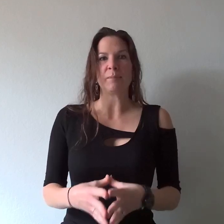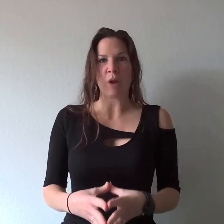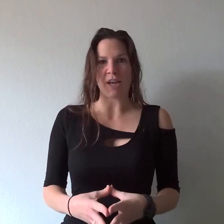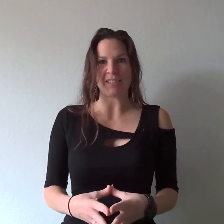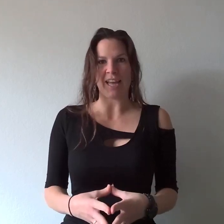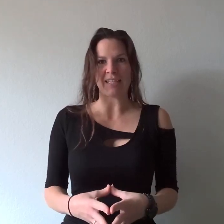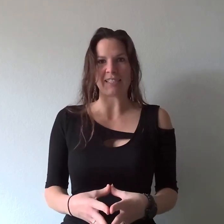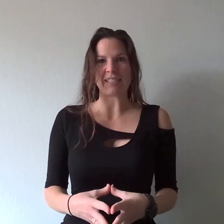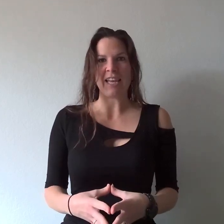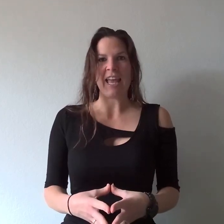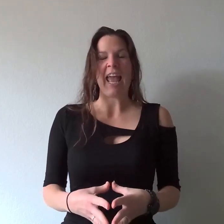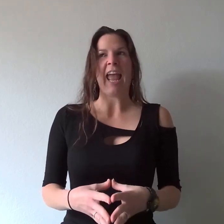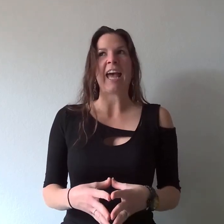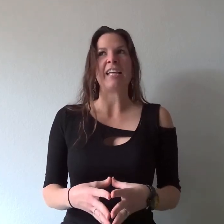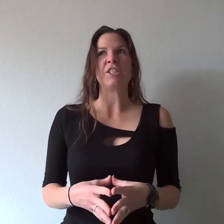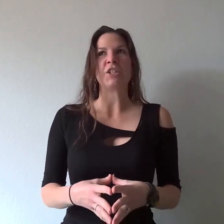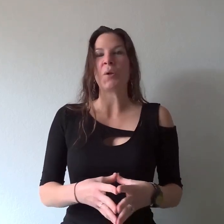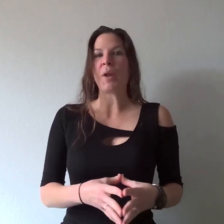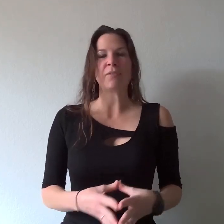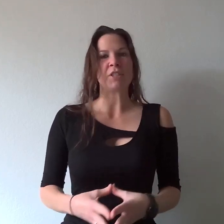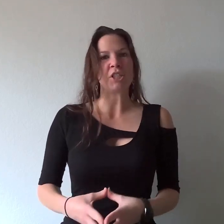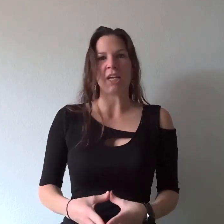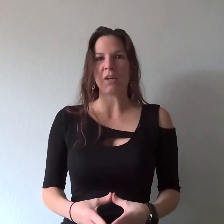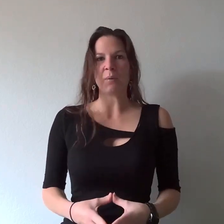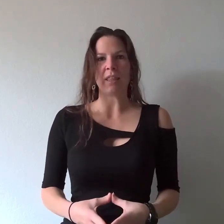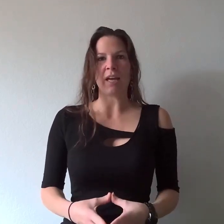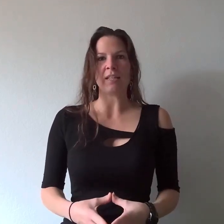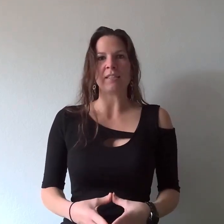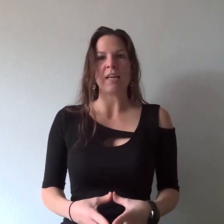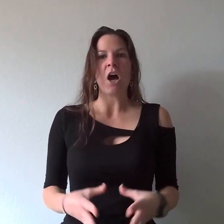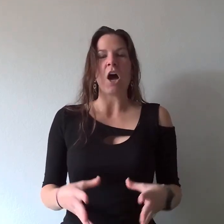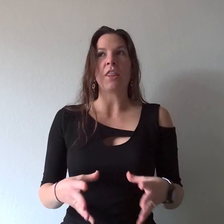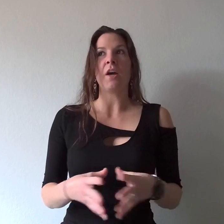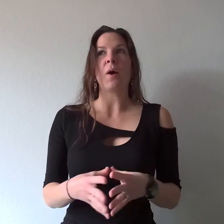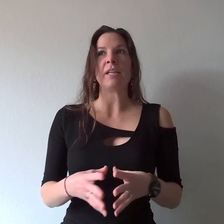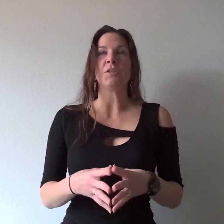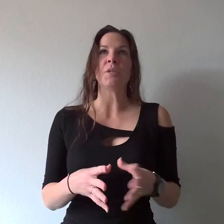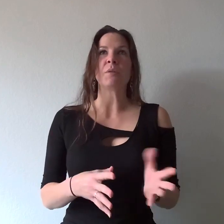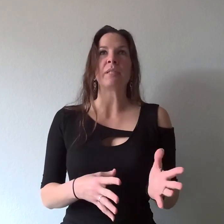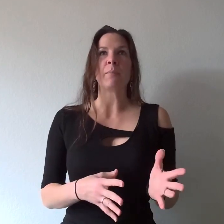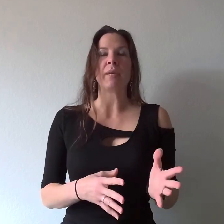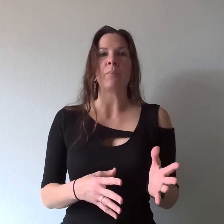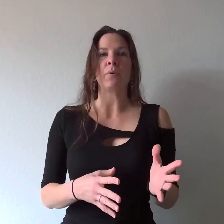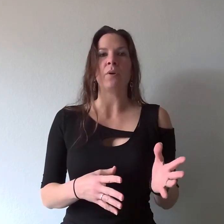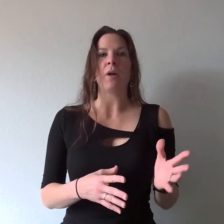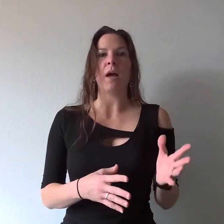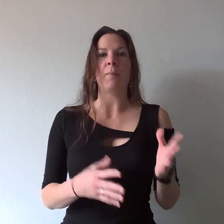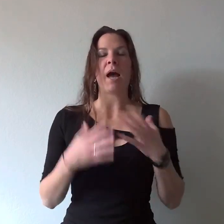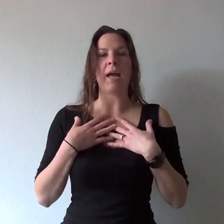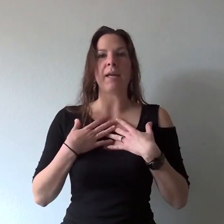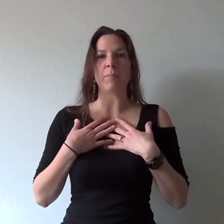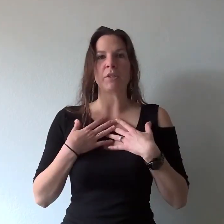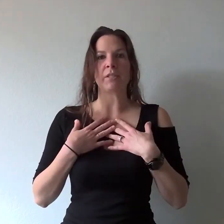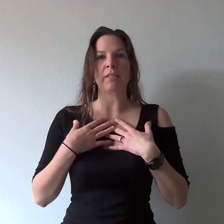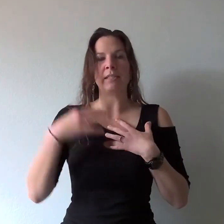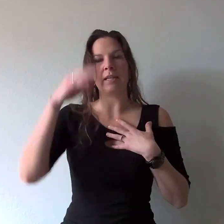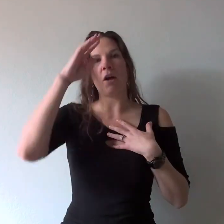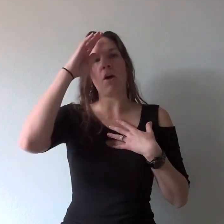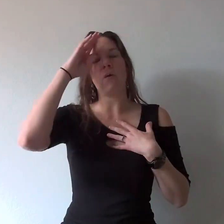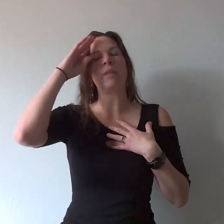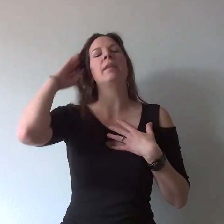process and you don't have to share it with us although I do know some people I personally did it all within